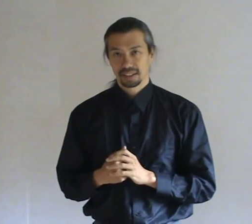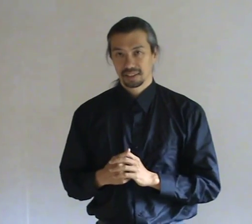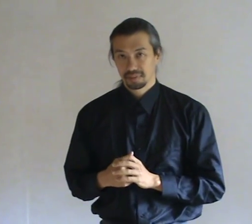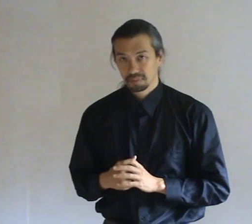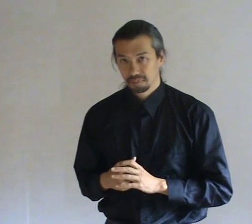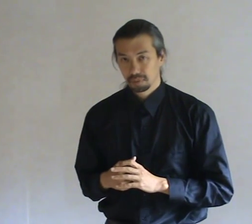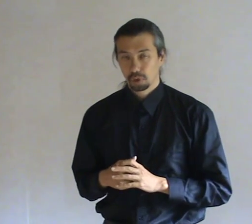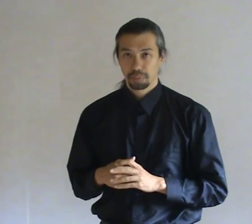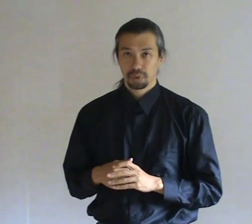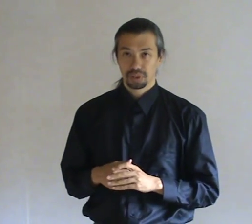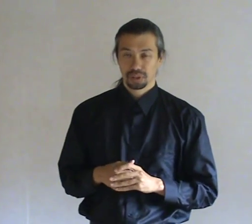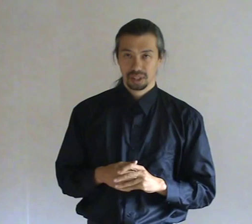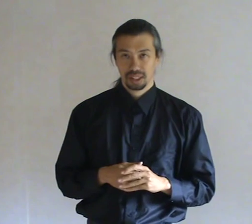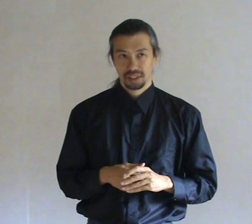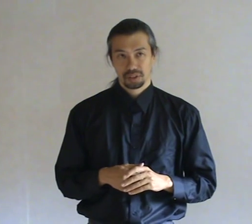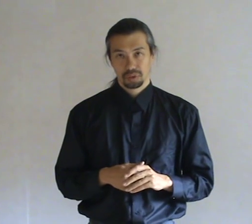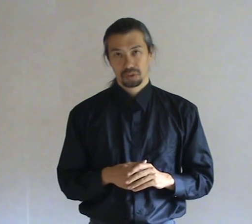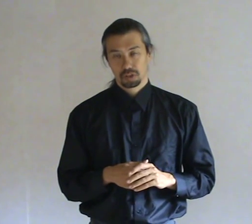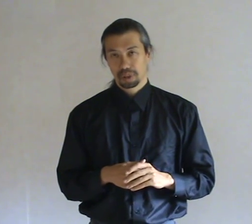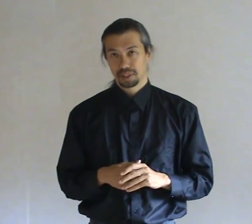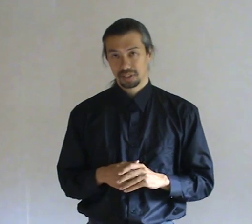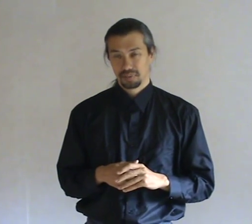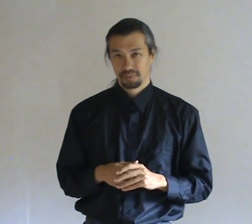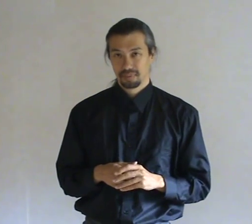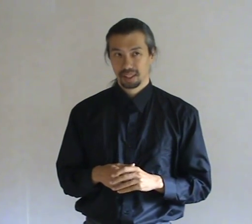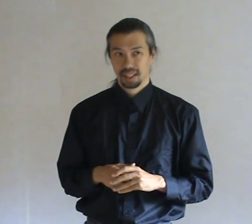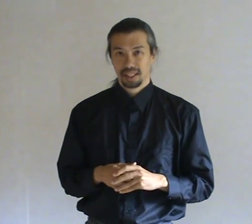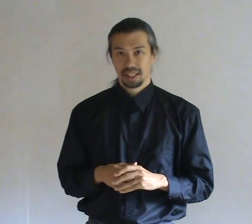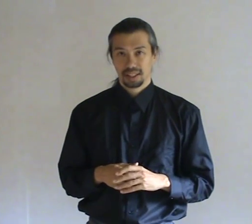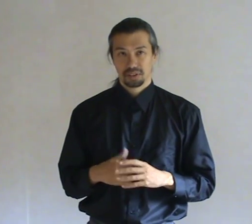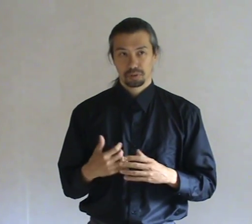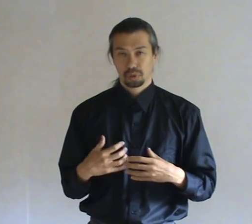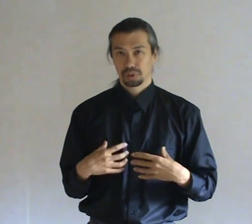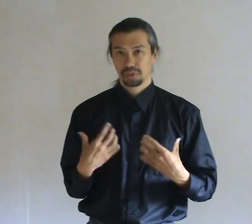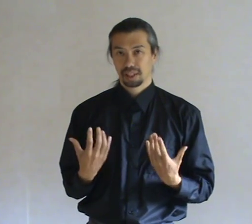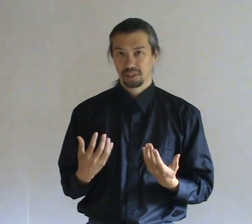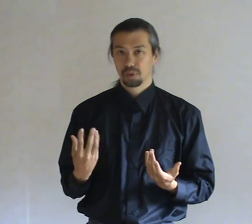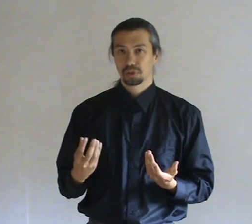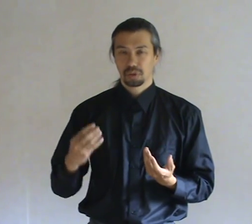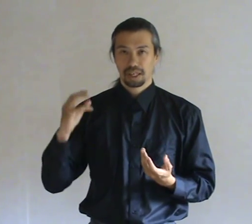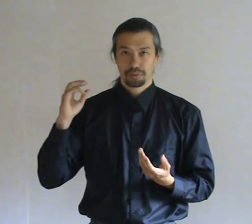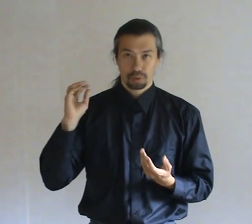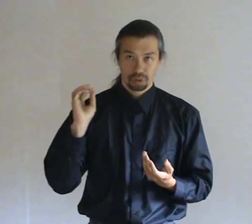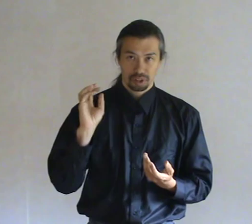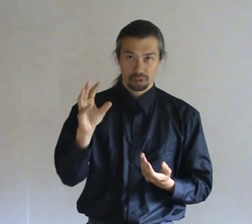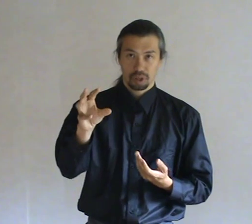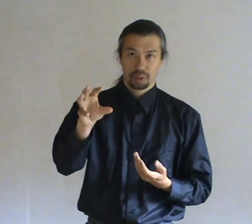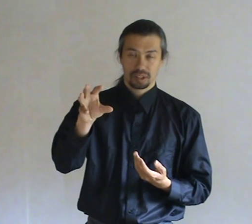your opponent. To disrupt it. And of course you can use your own life force. And throw it